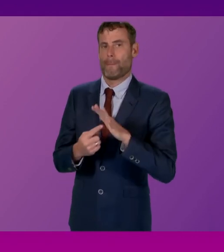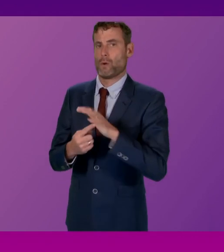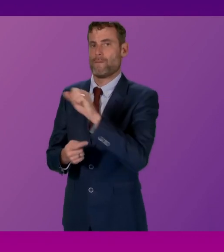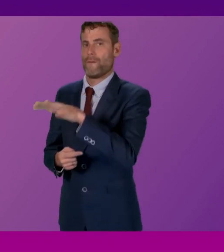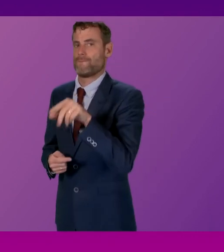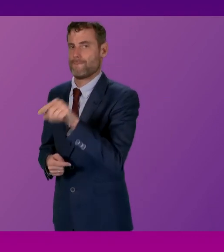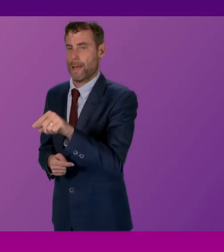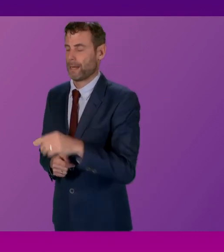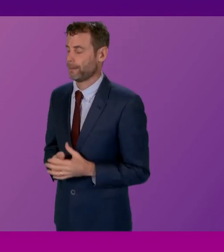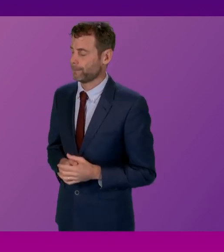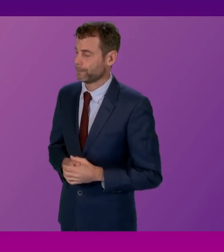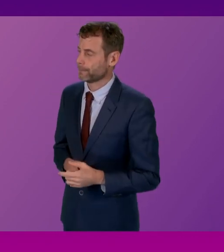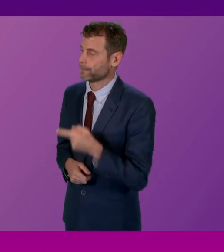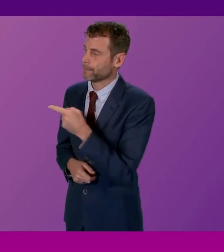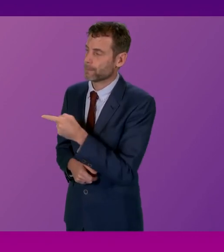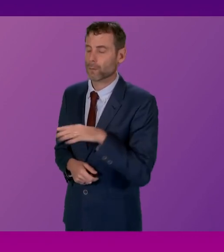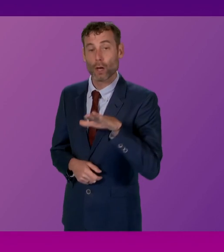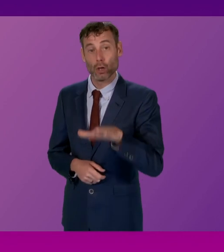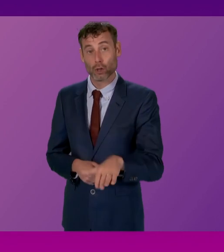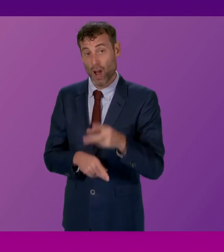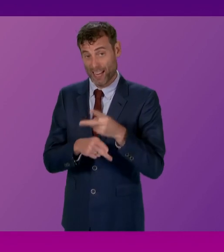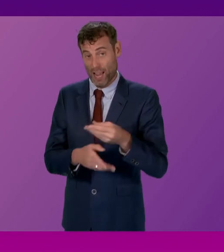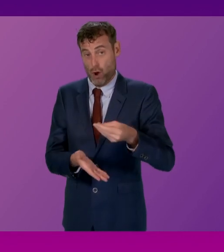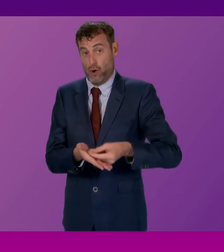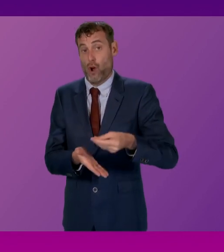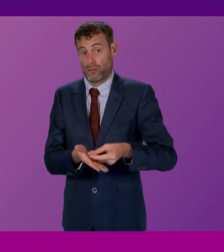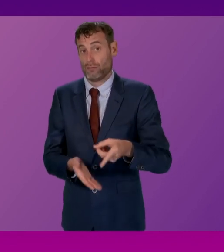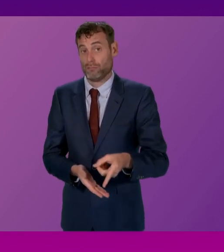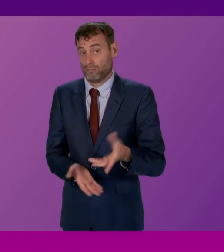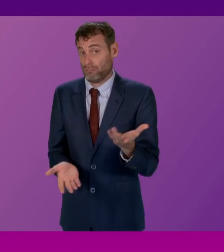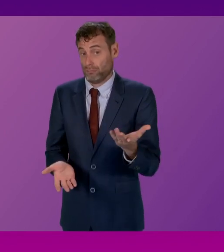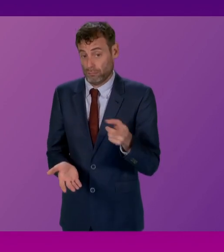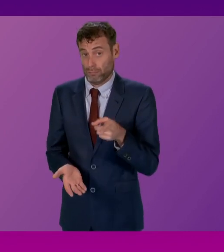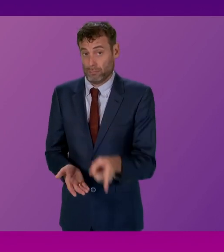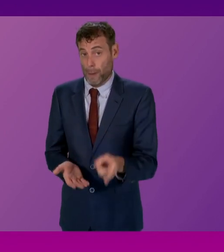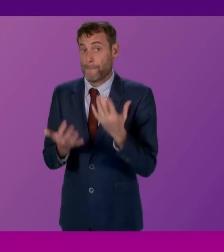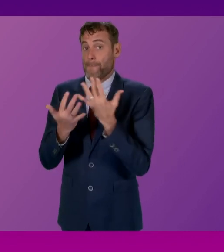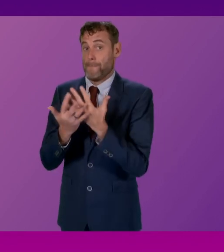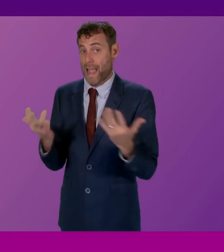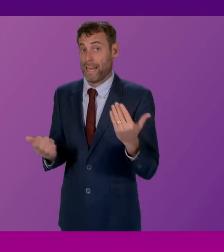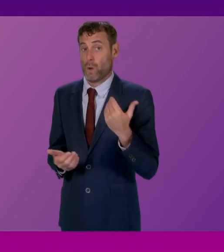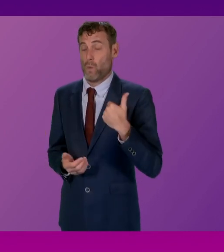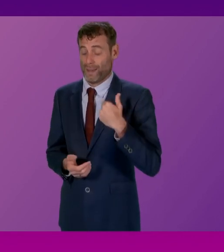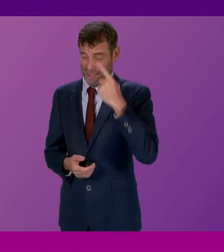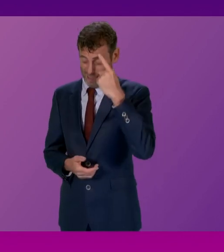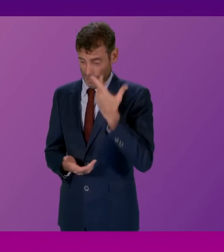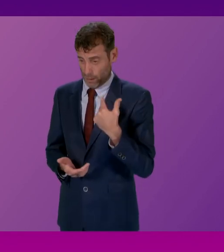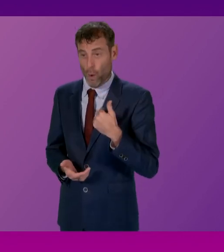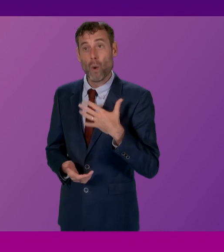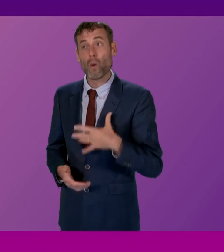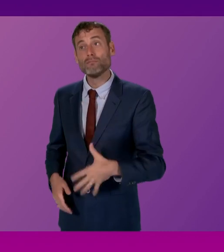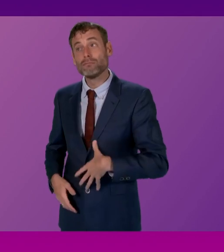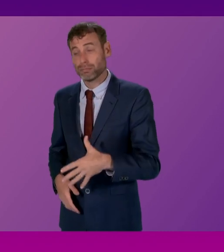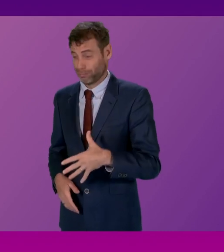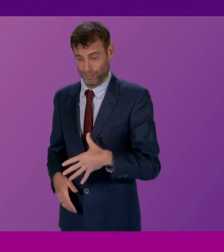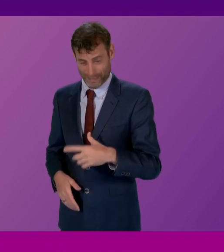Megan Gallagher. Presiding Officer, childcare costs are one reason why so many women choose not to start a family. Families with children are